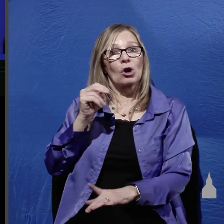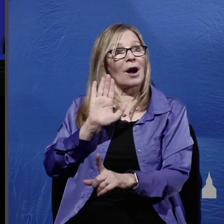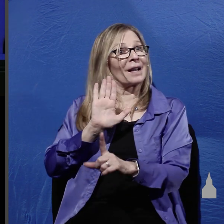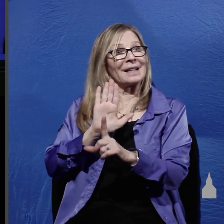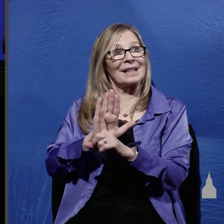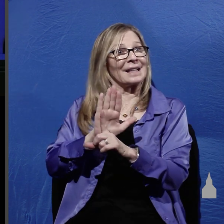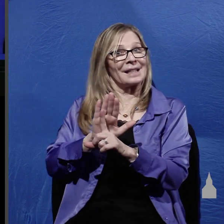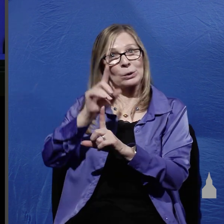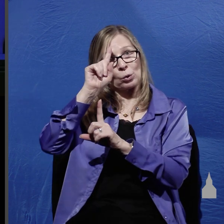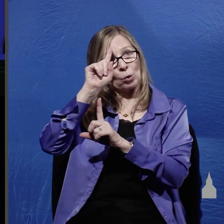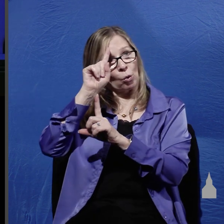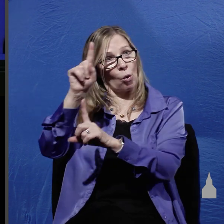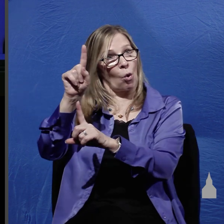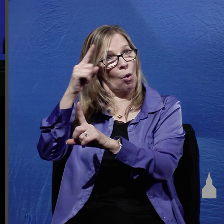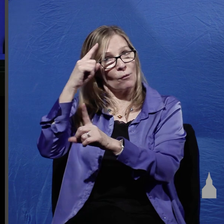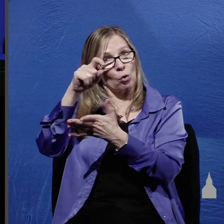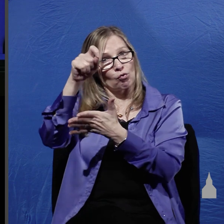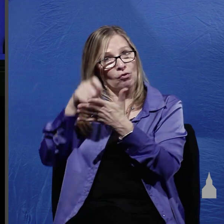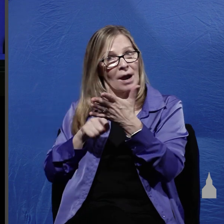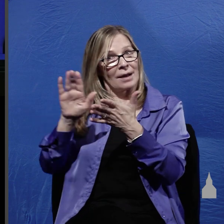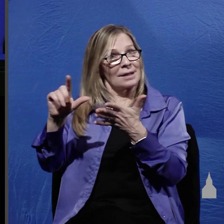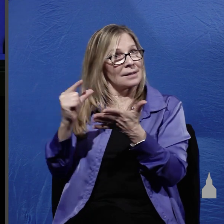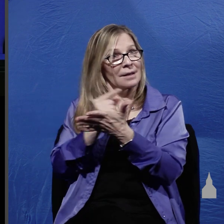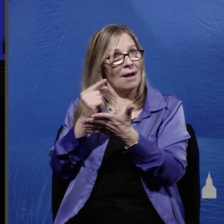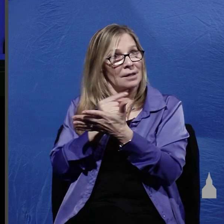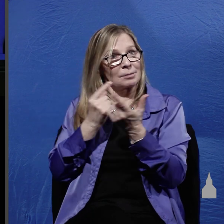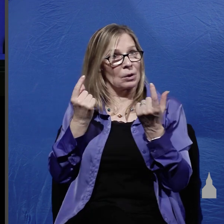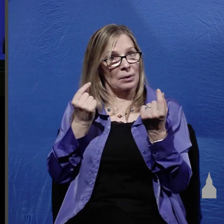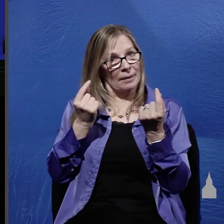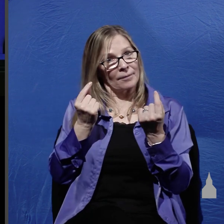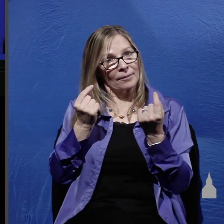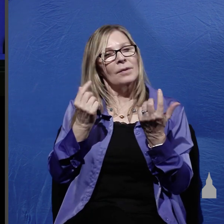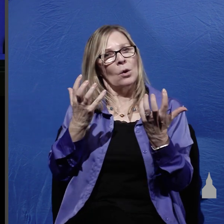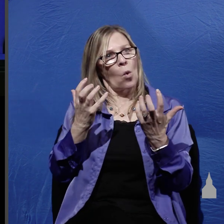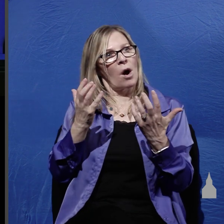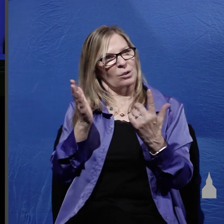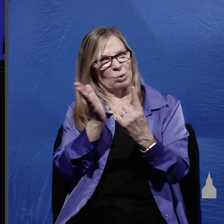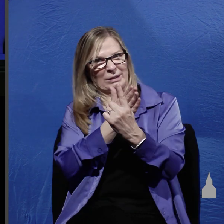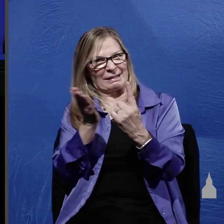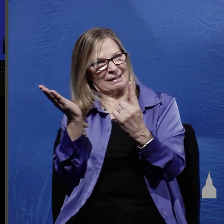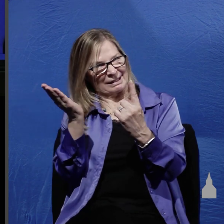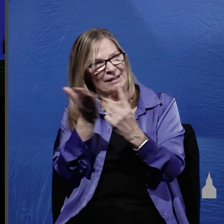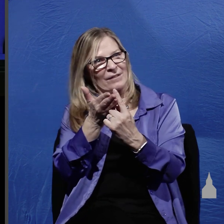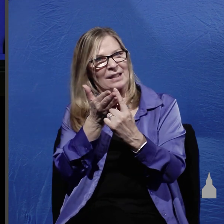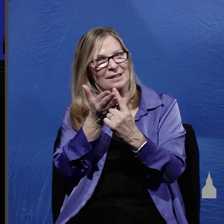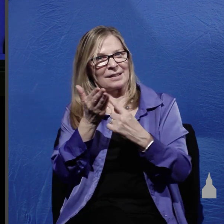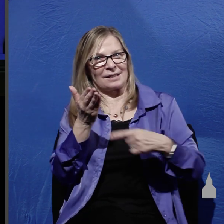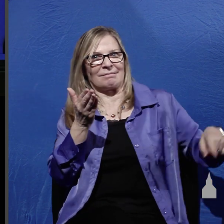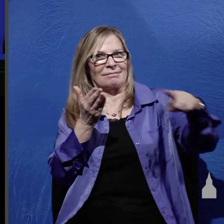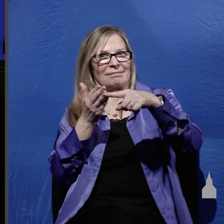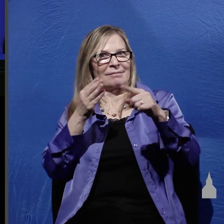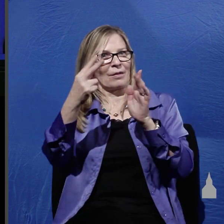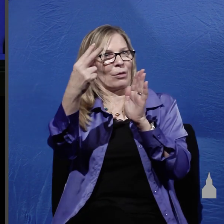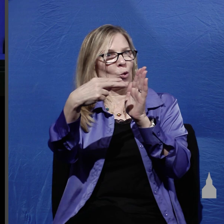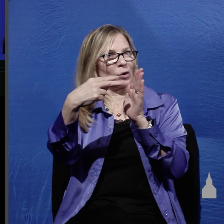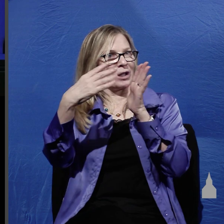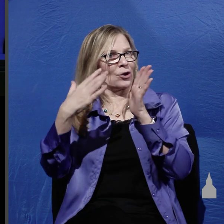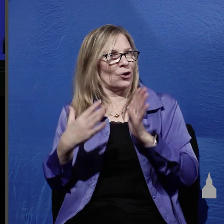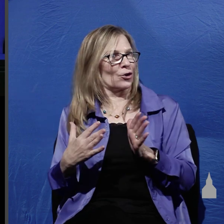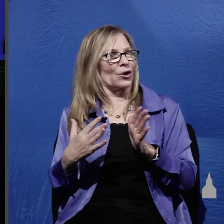purpose in writing his gospel account is to convince us us his readers of the